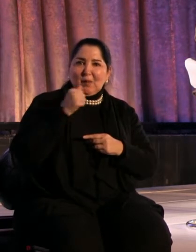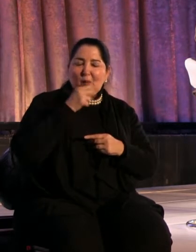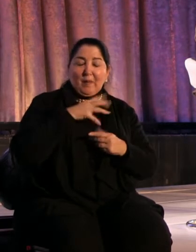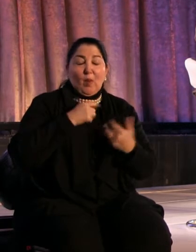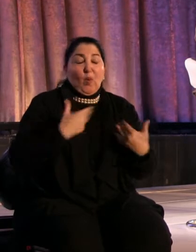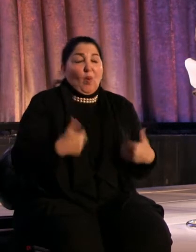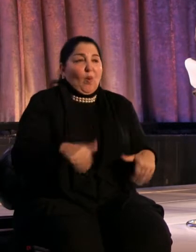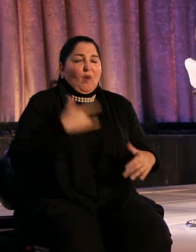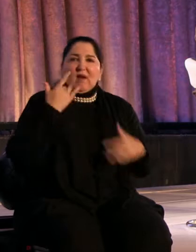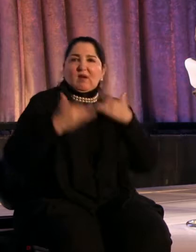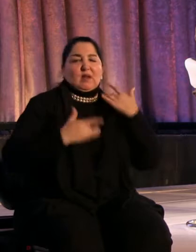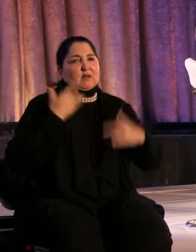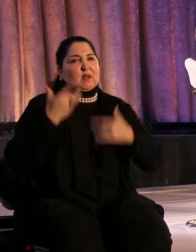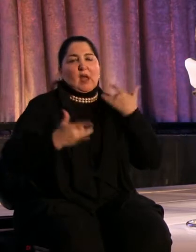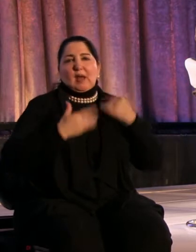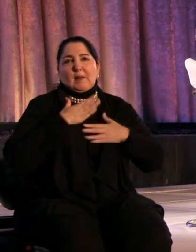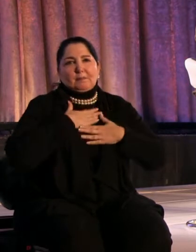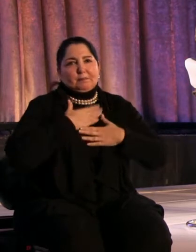Heidi,